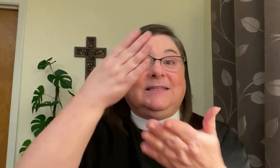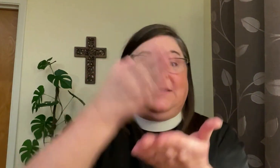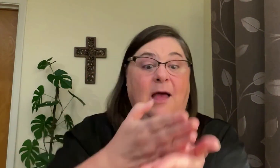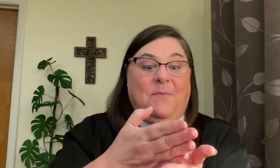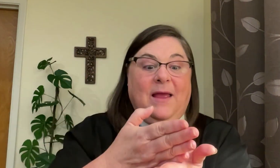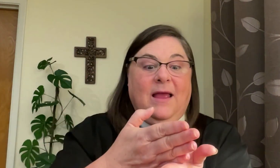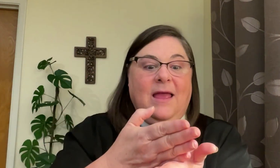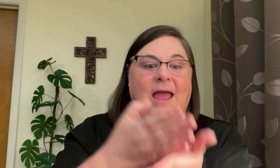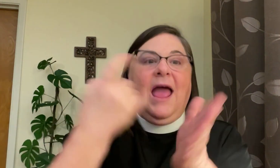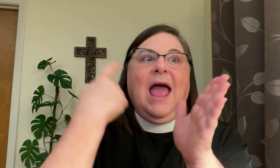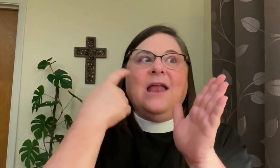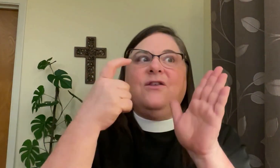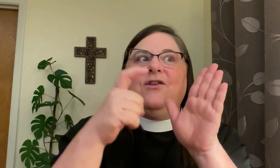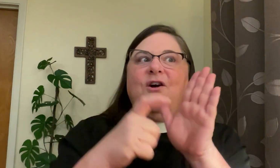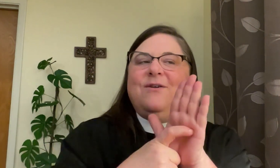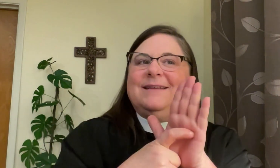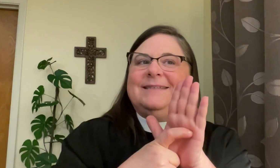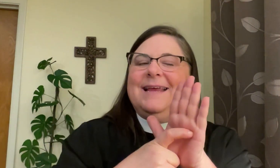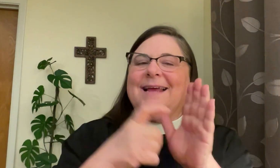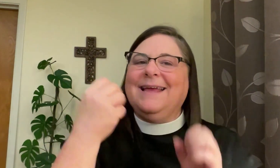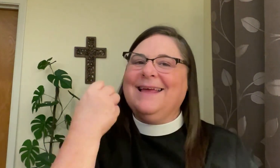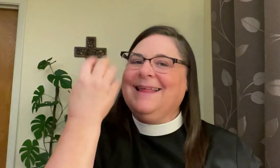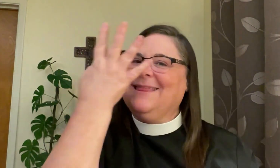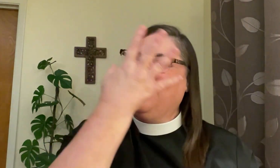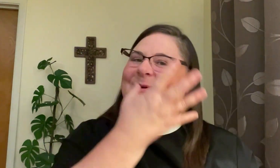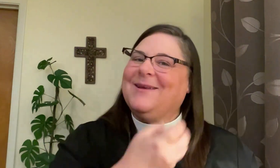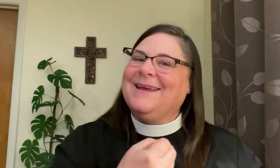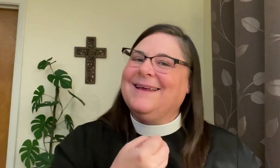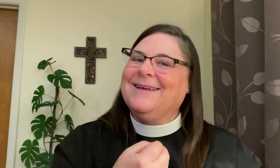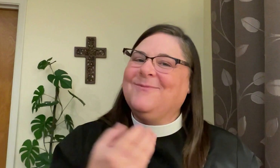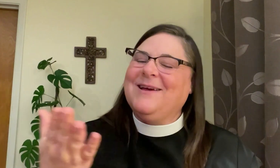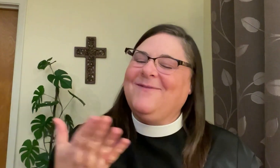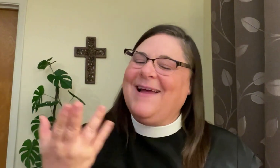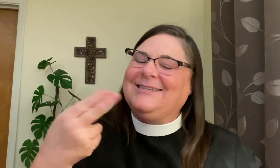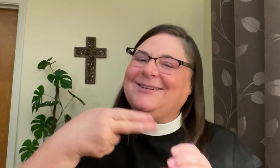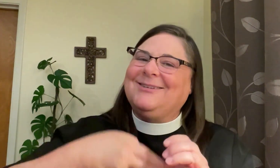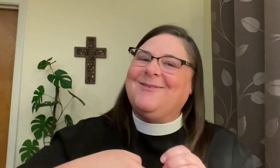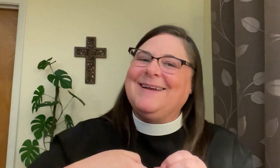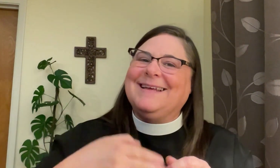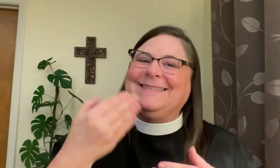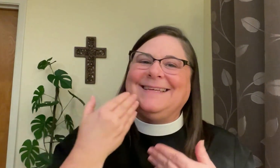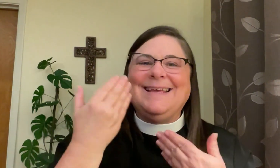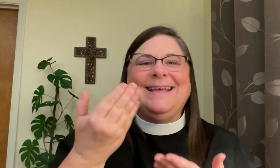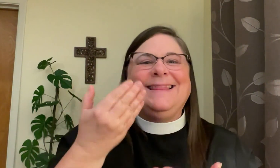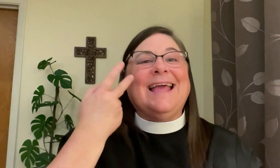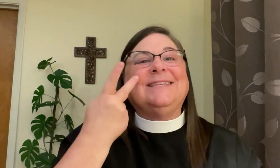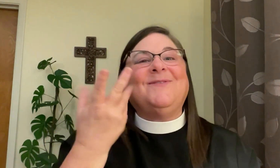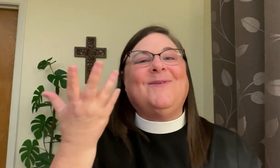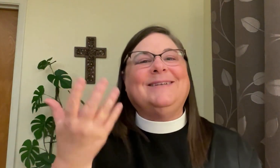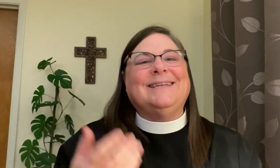stopping and noticing the beauty. We invite you to join us. Thanks for watching.